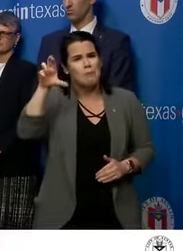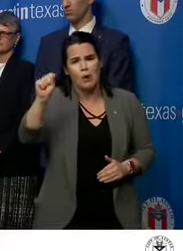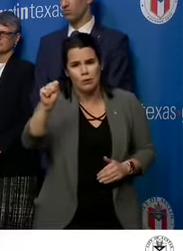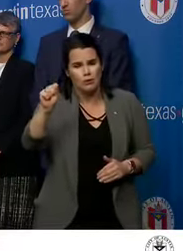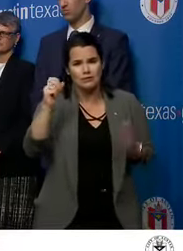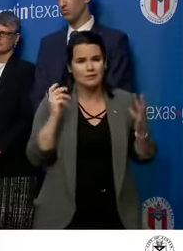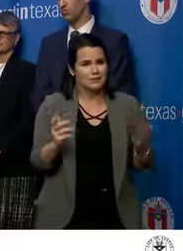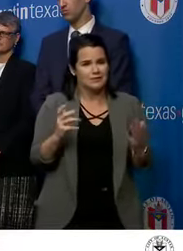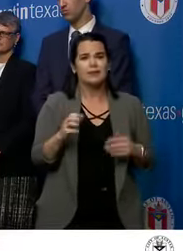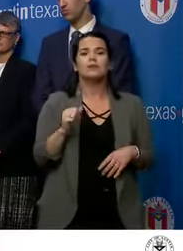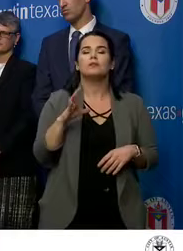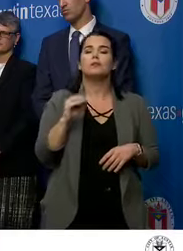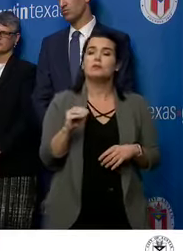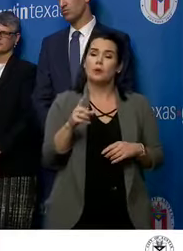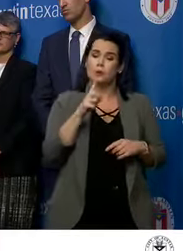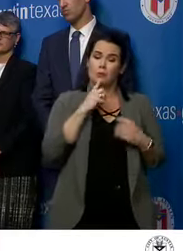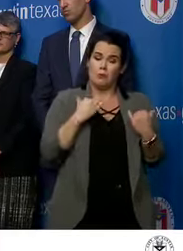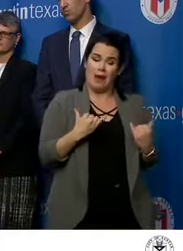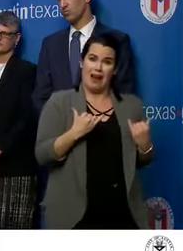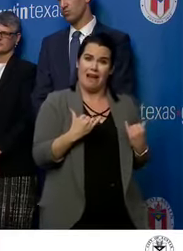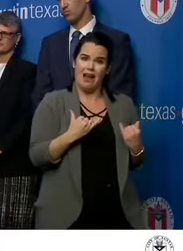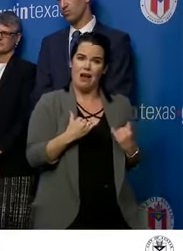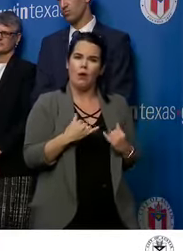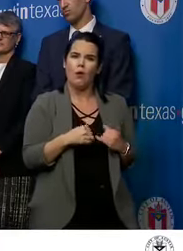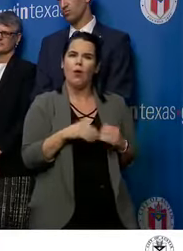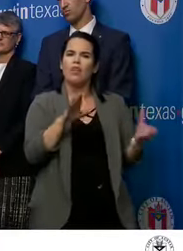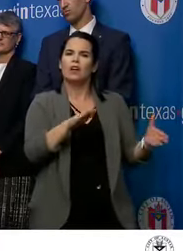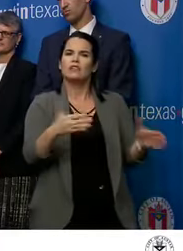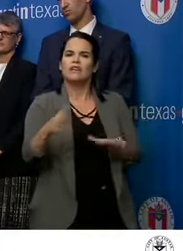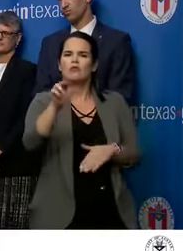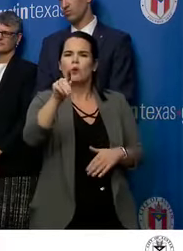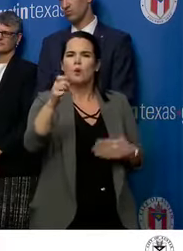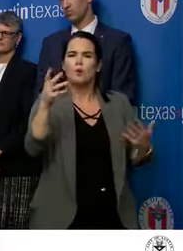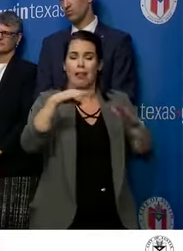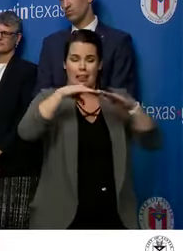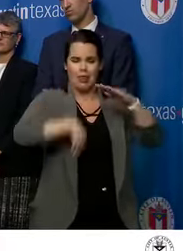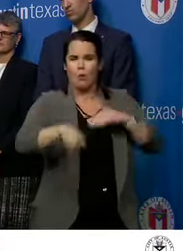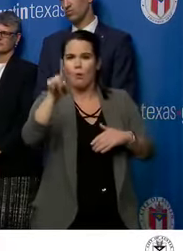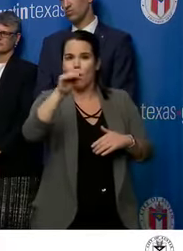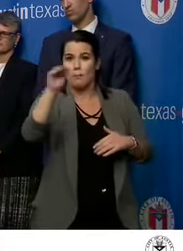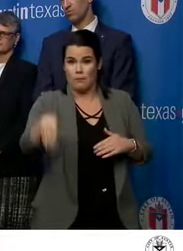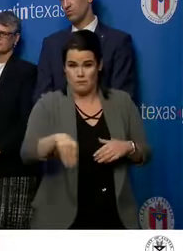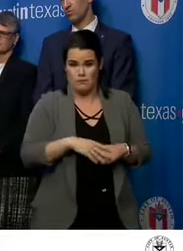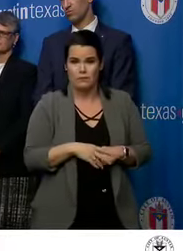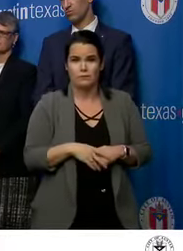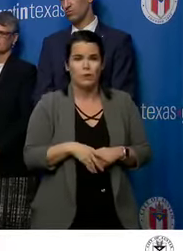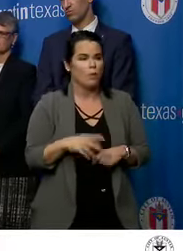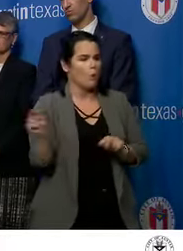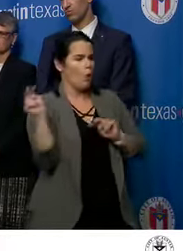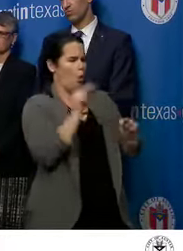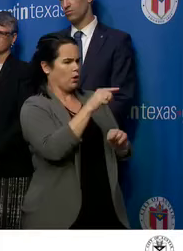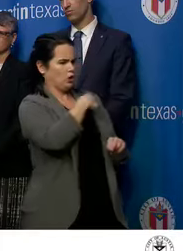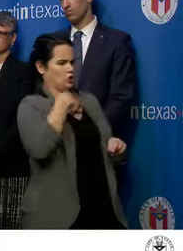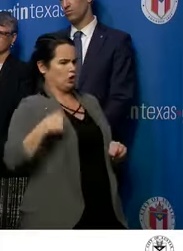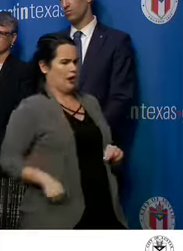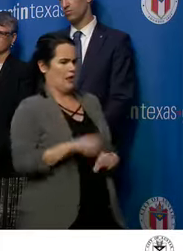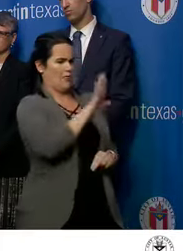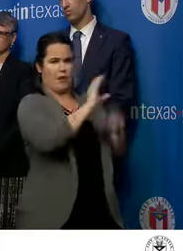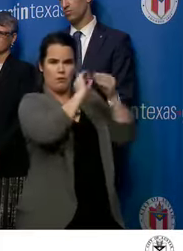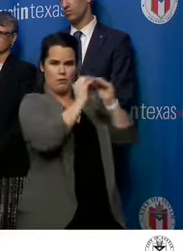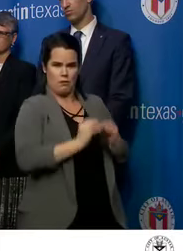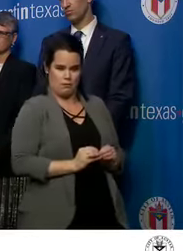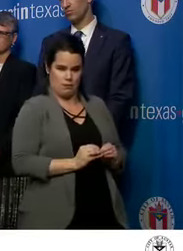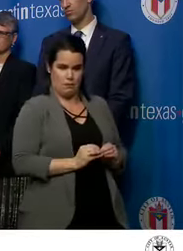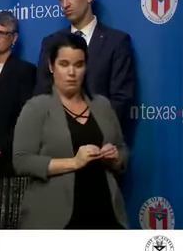the case fatality rate is less than one percent. When we look at the evidence from from China outbreak, after February